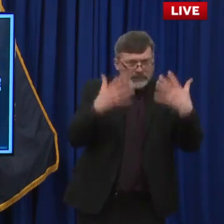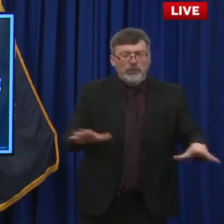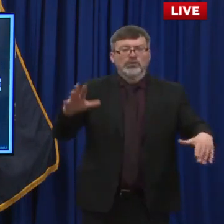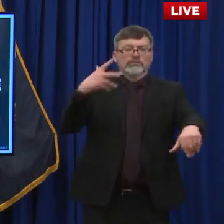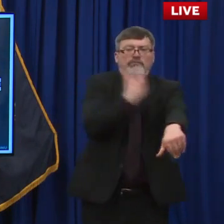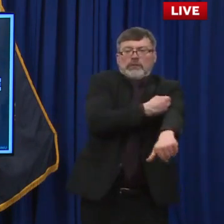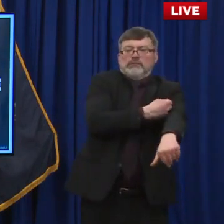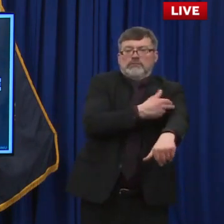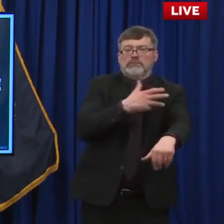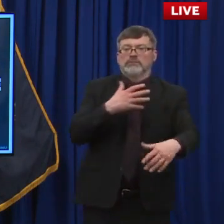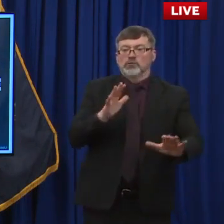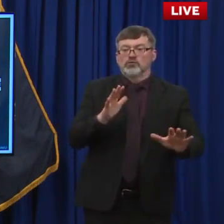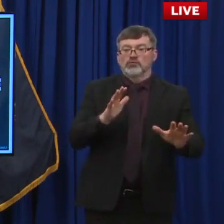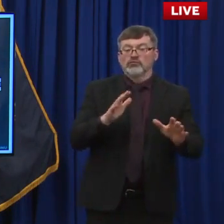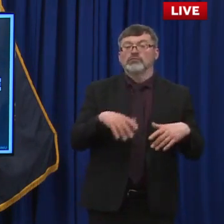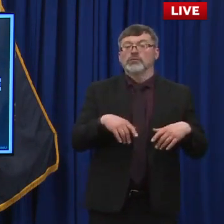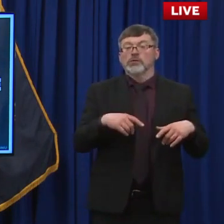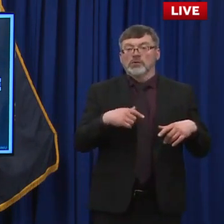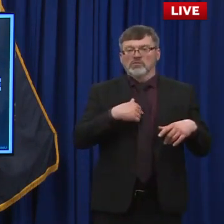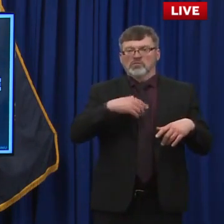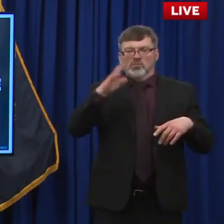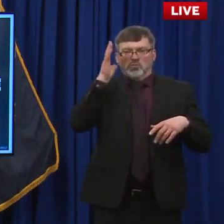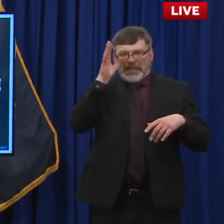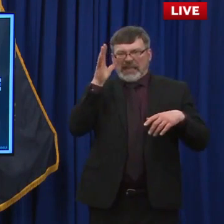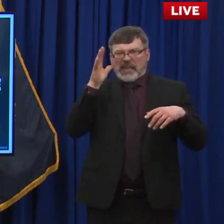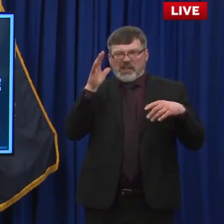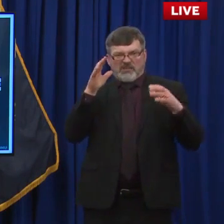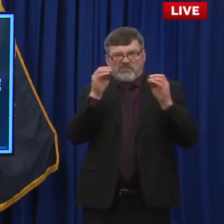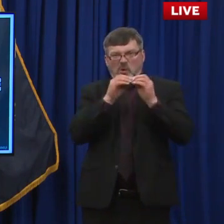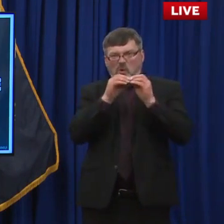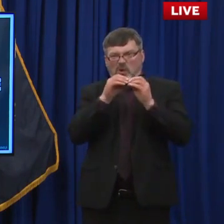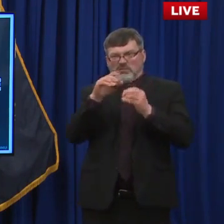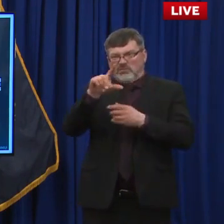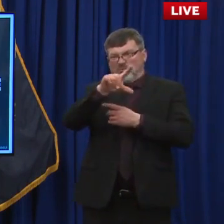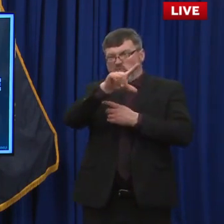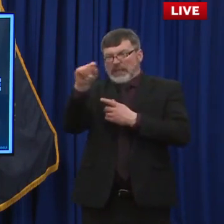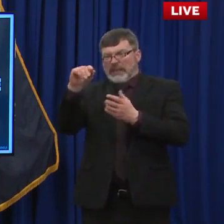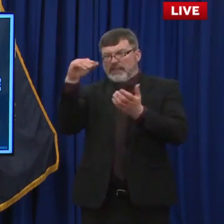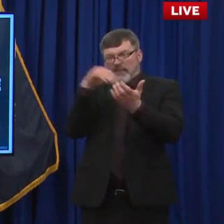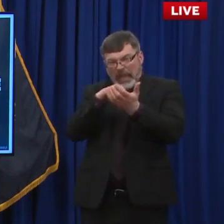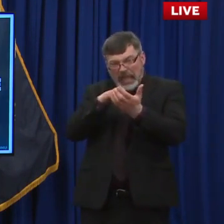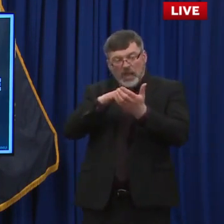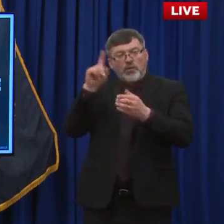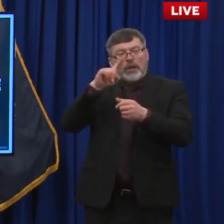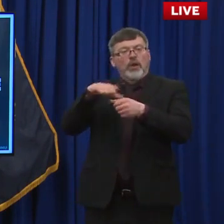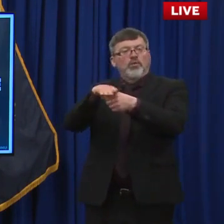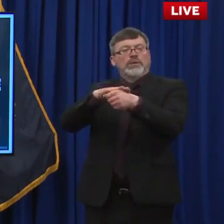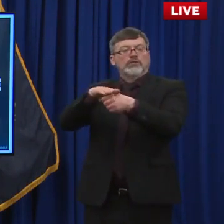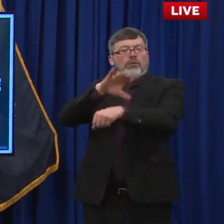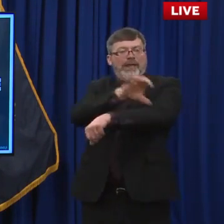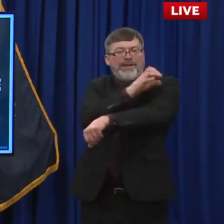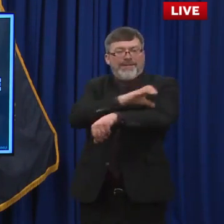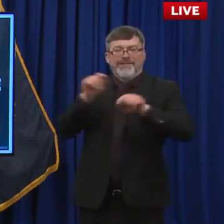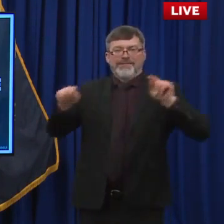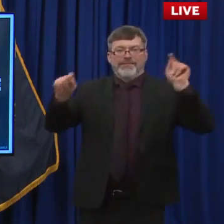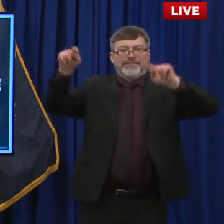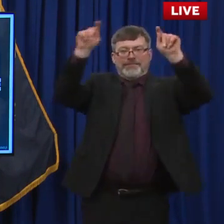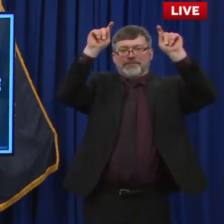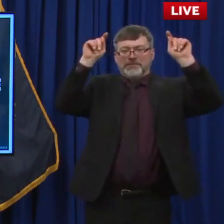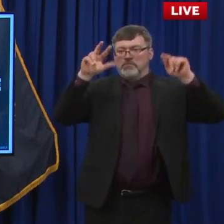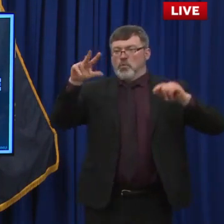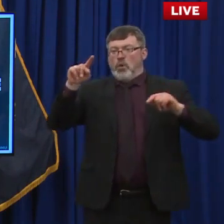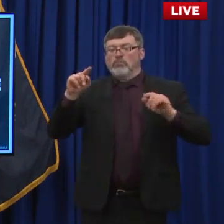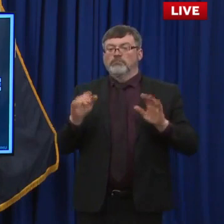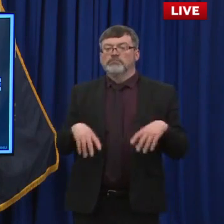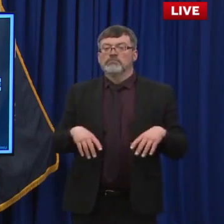people through these regional clinics and more regional clinics may be added as well. Phase 2A people who were not invited to one of